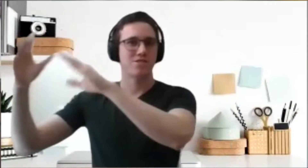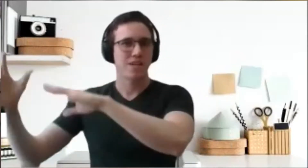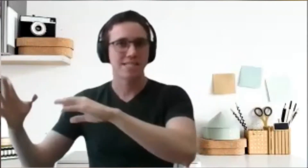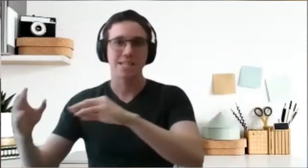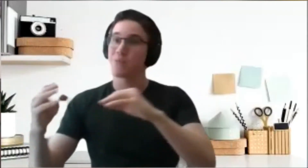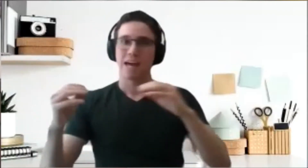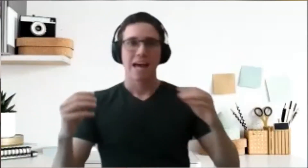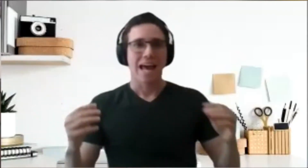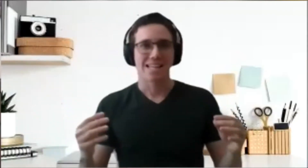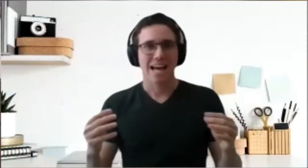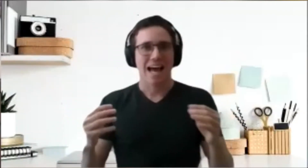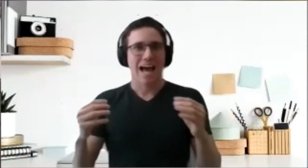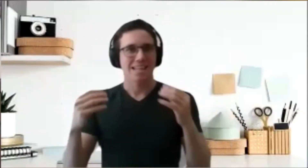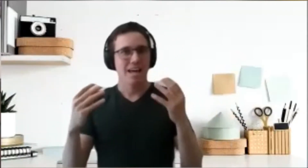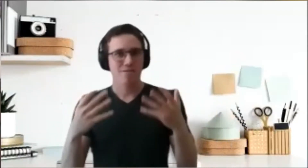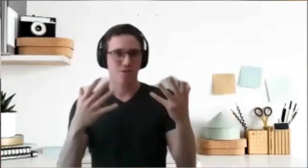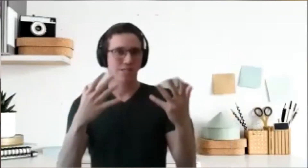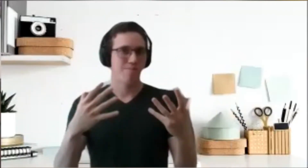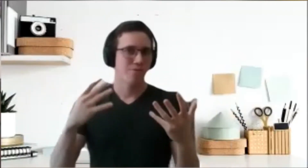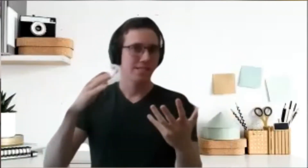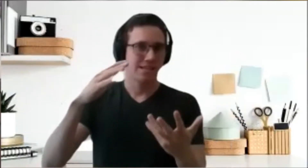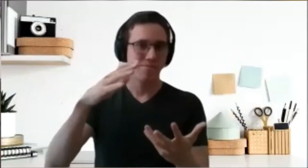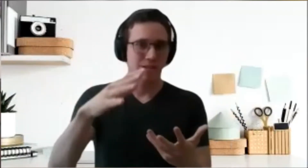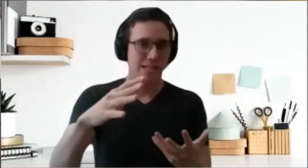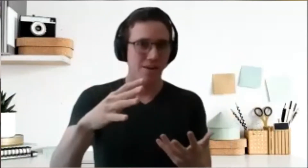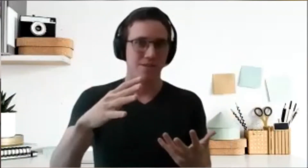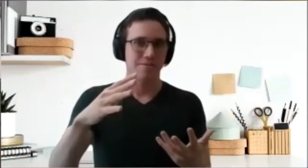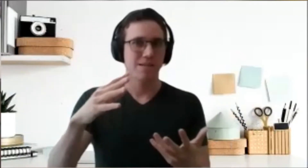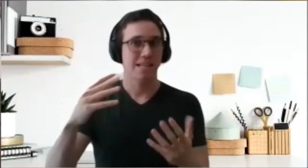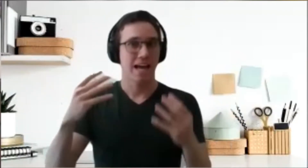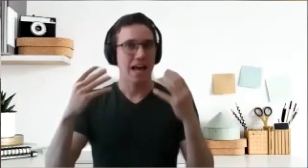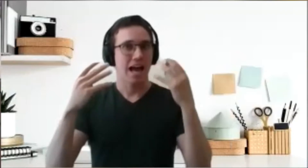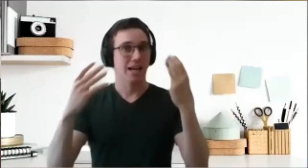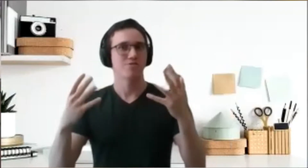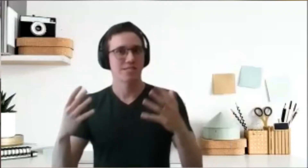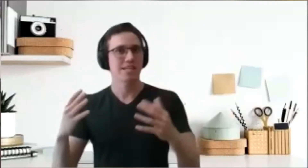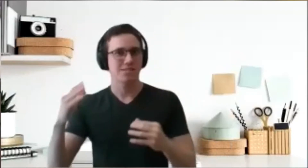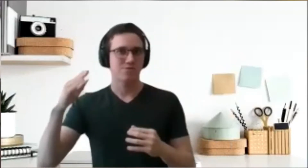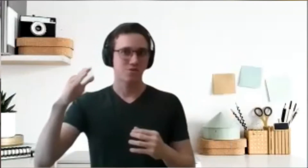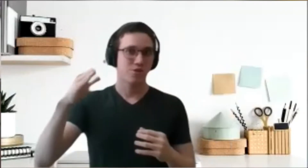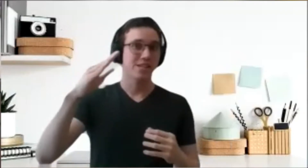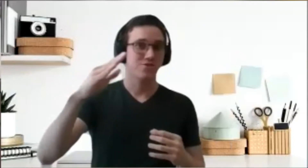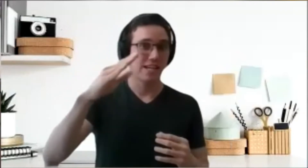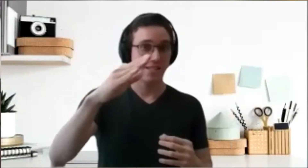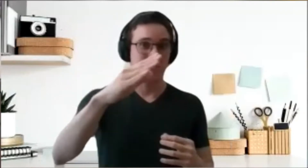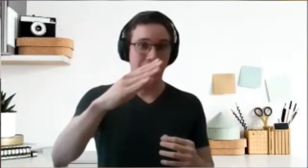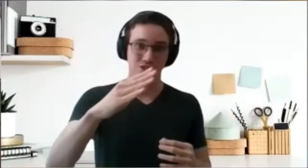stressing and I never got to the point that I burned out but I could see it that was going into that direction